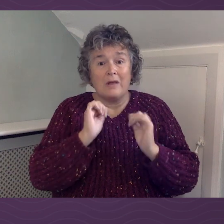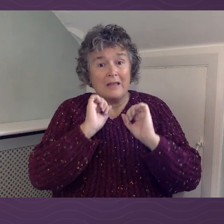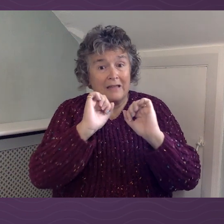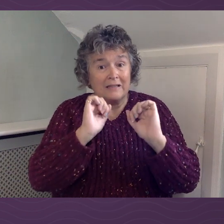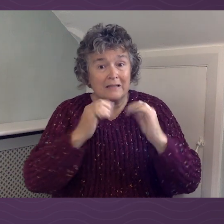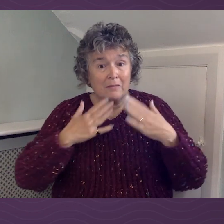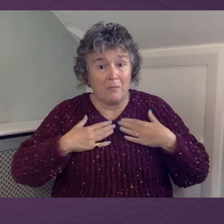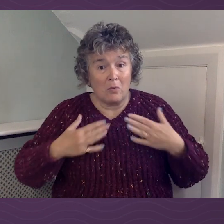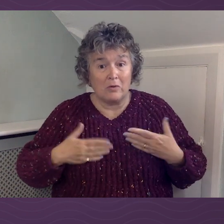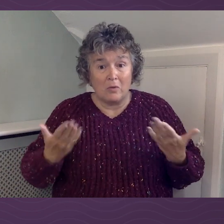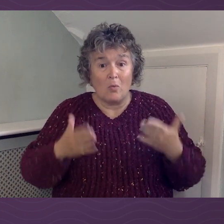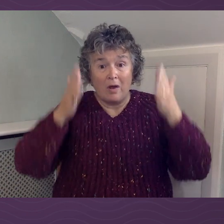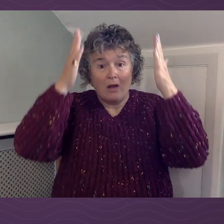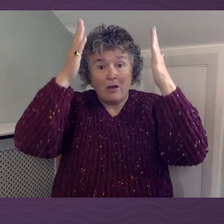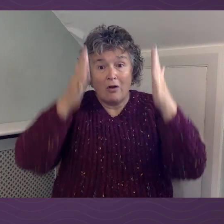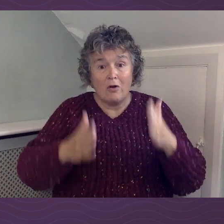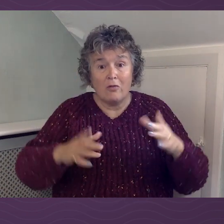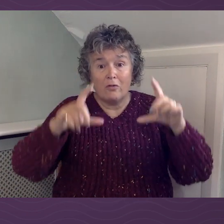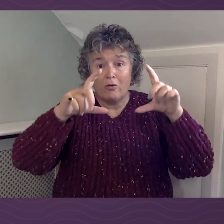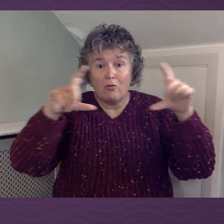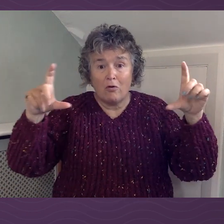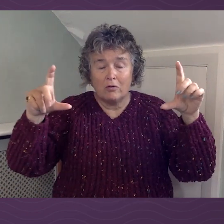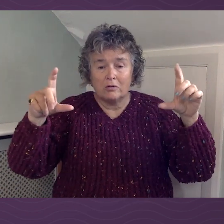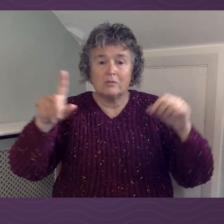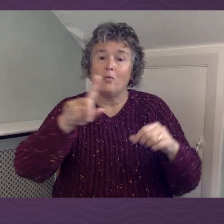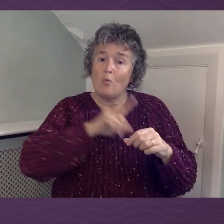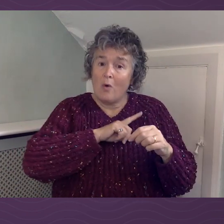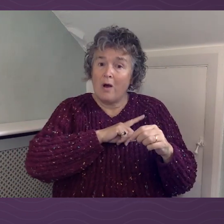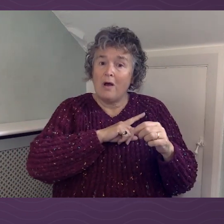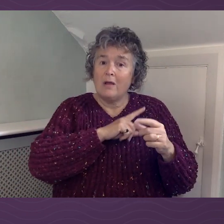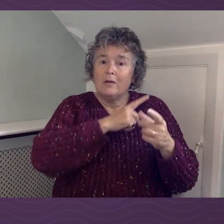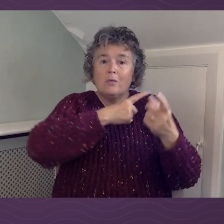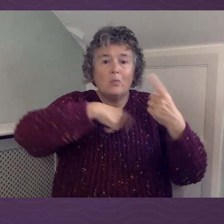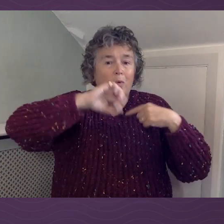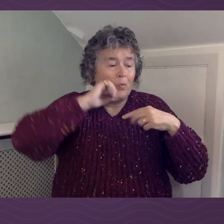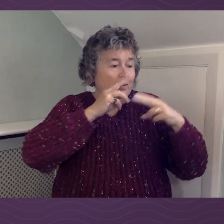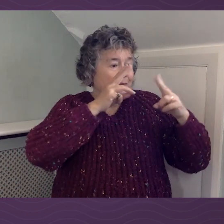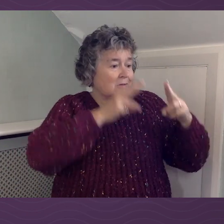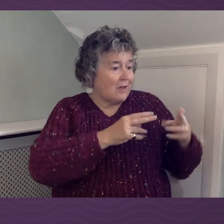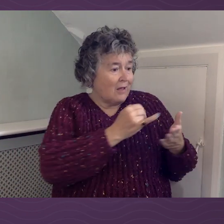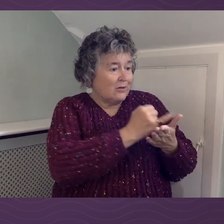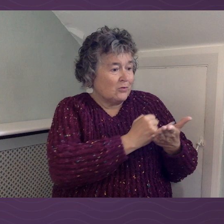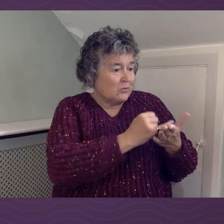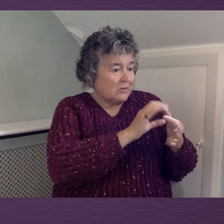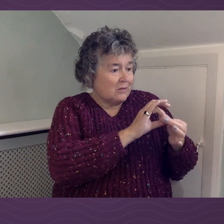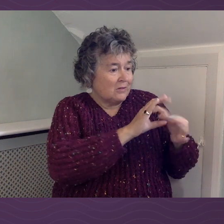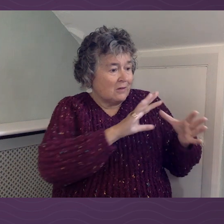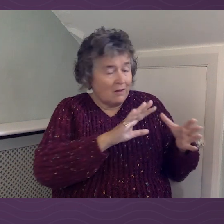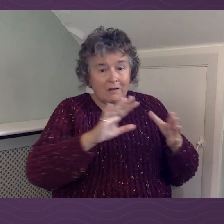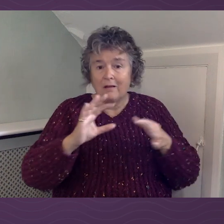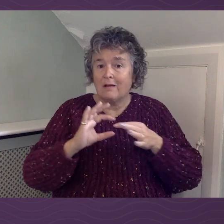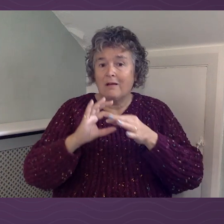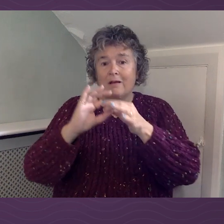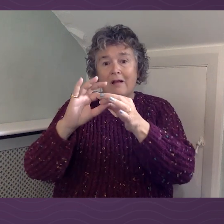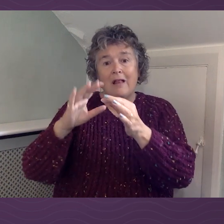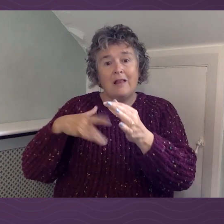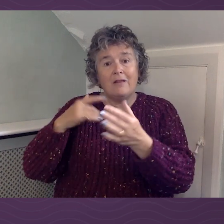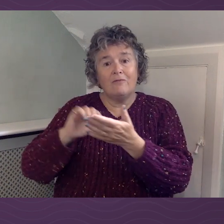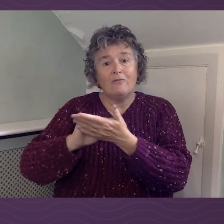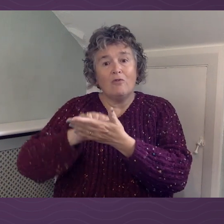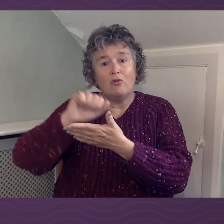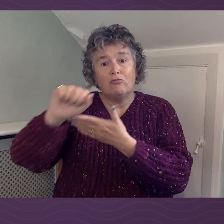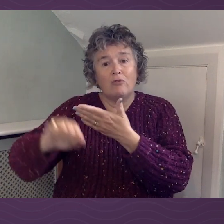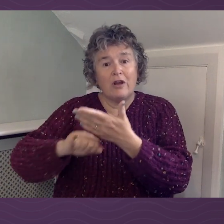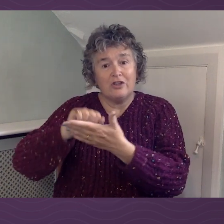cross, so that we might die to sins and live for righteousness.